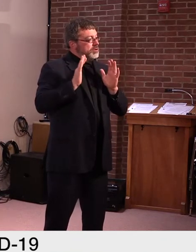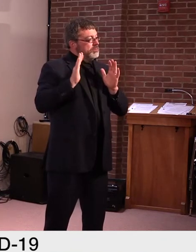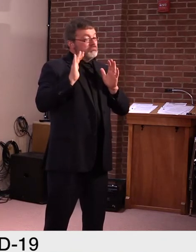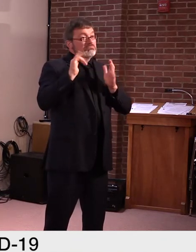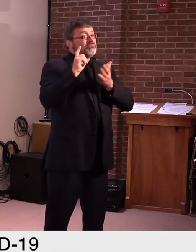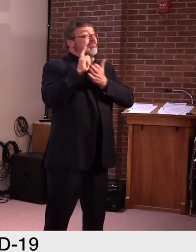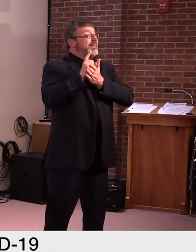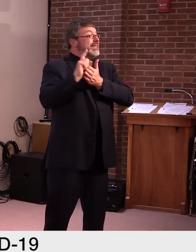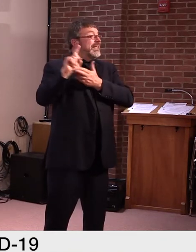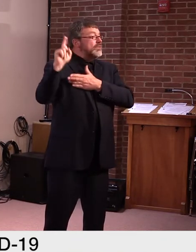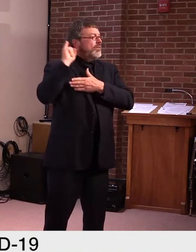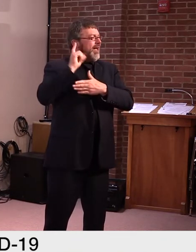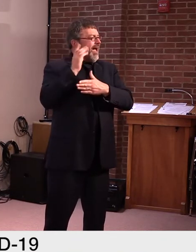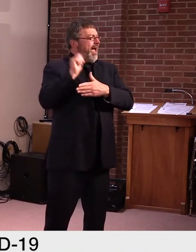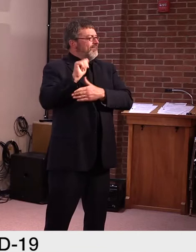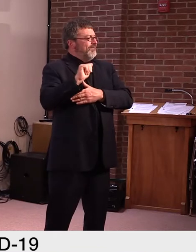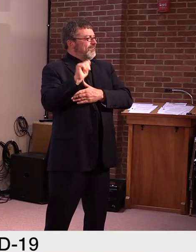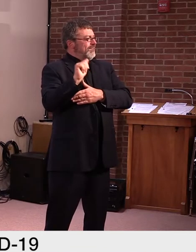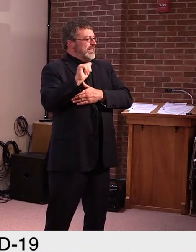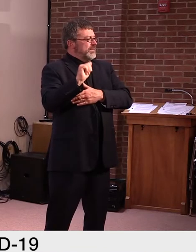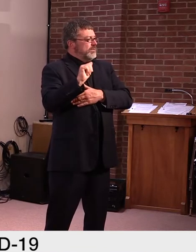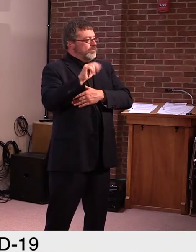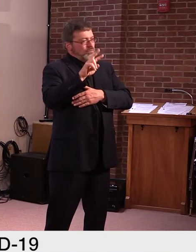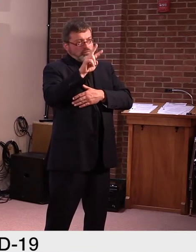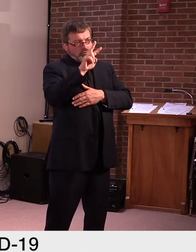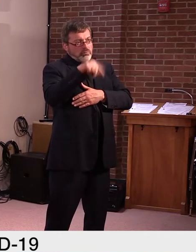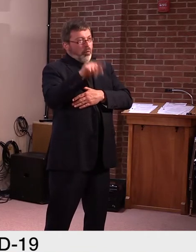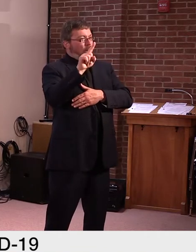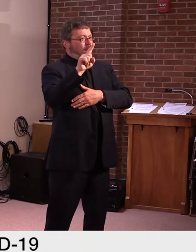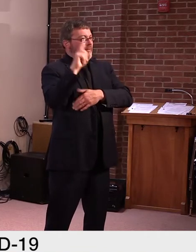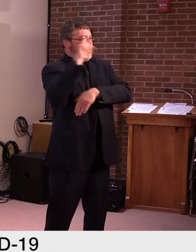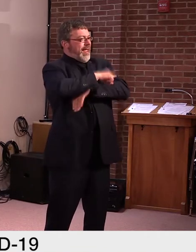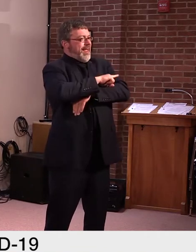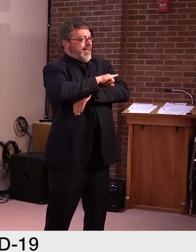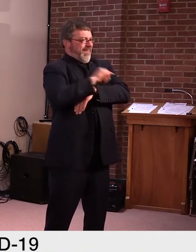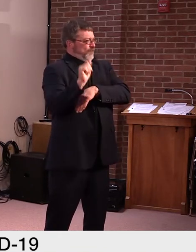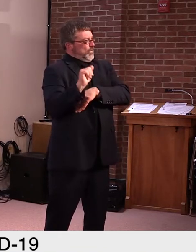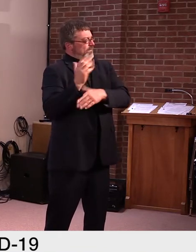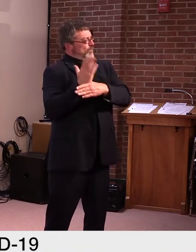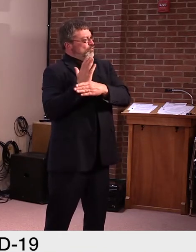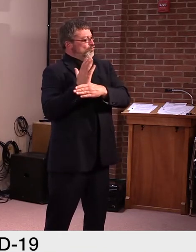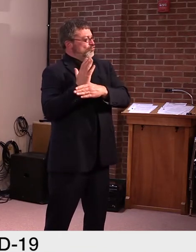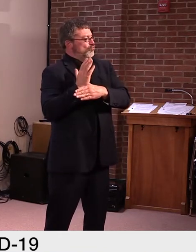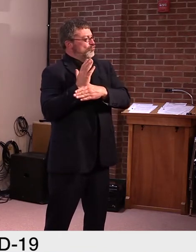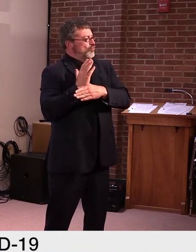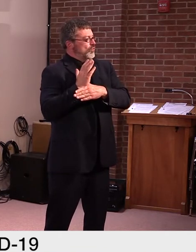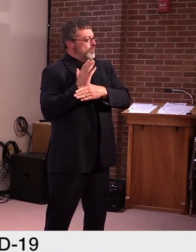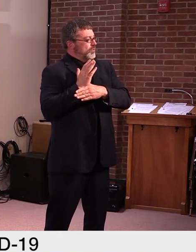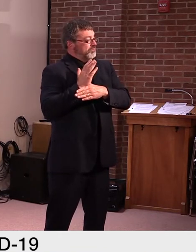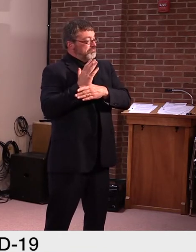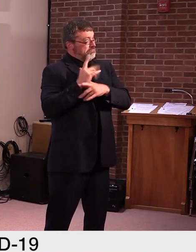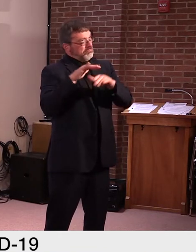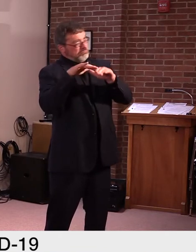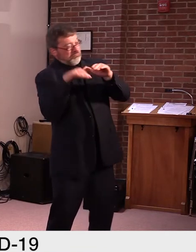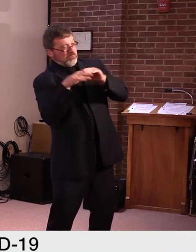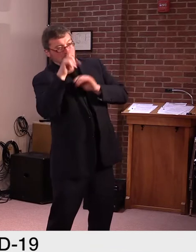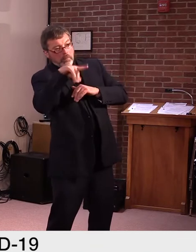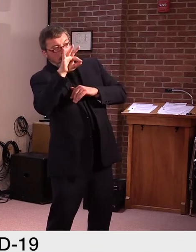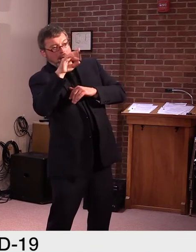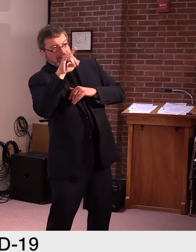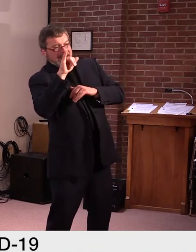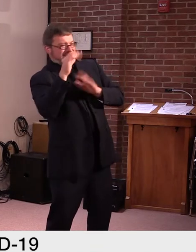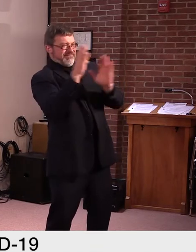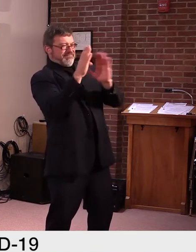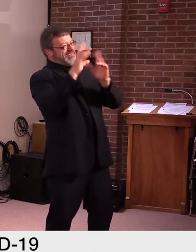is 2.1 days. Prior week was 1.9 days. Uh, the, the,